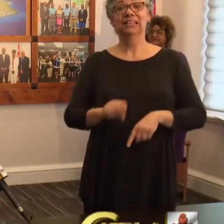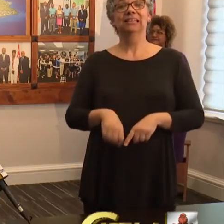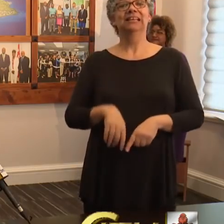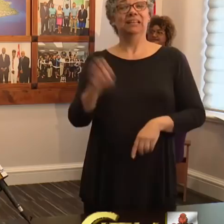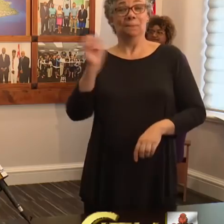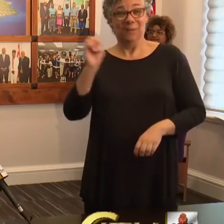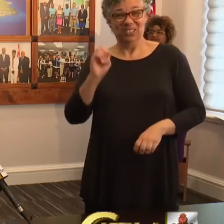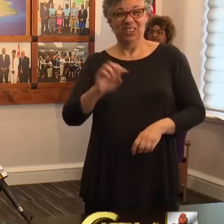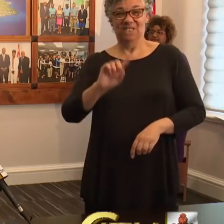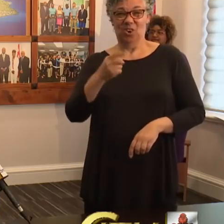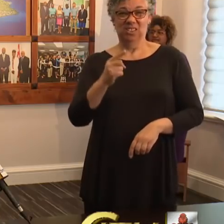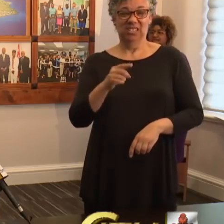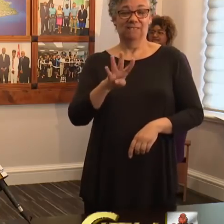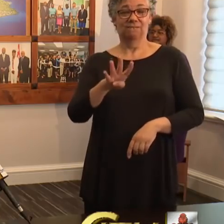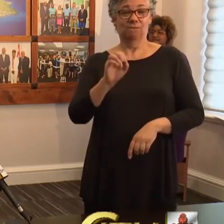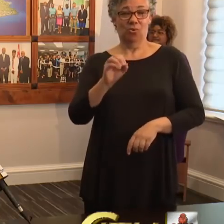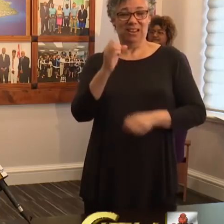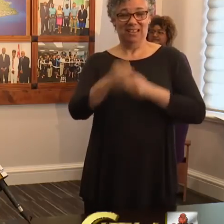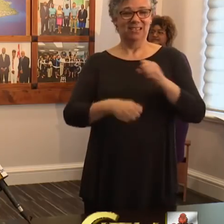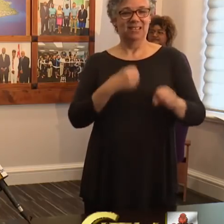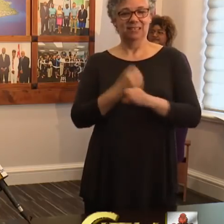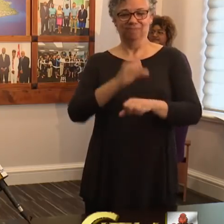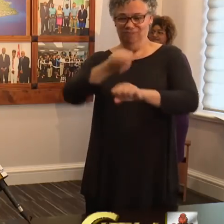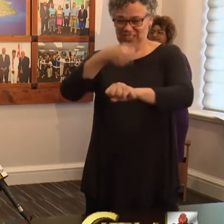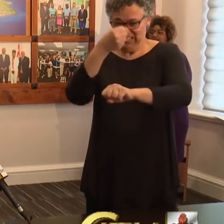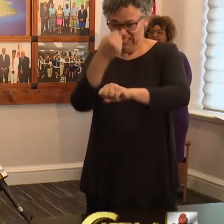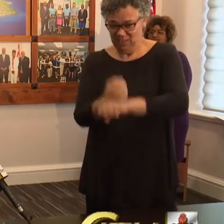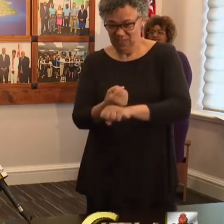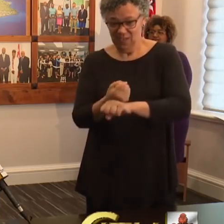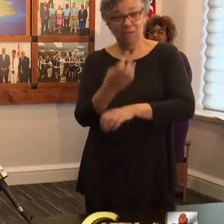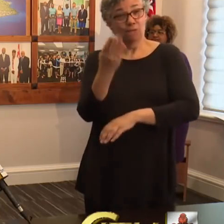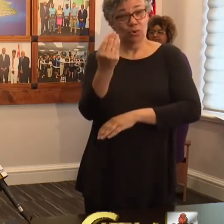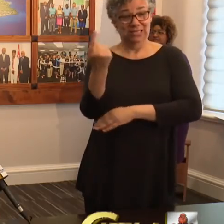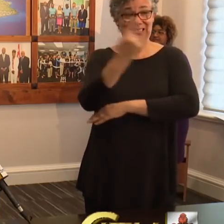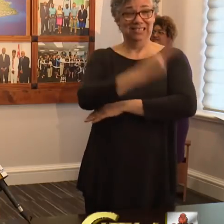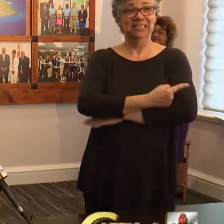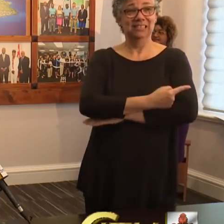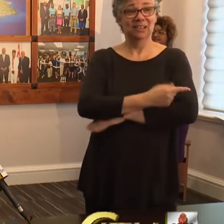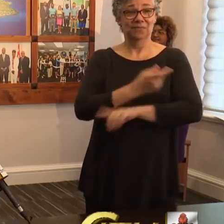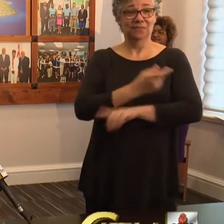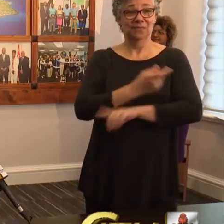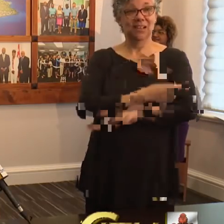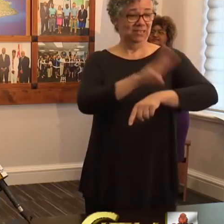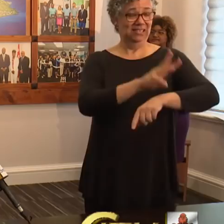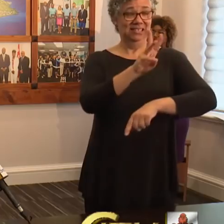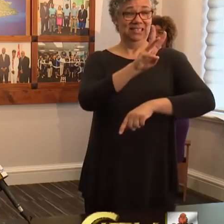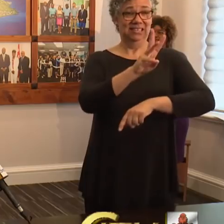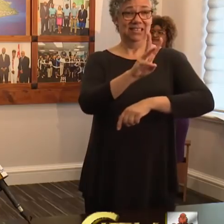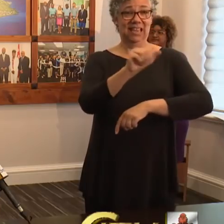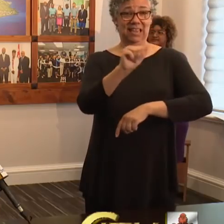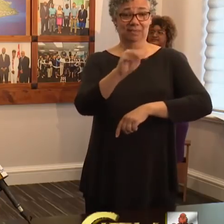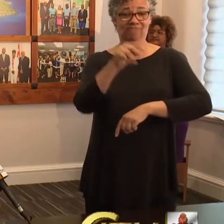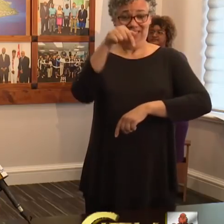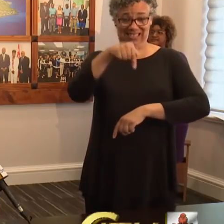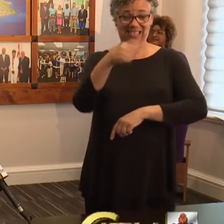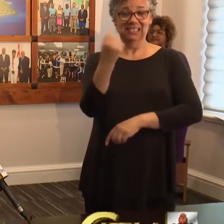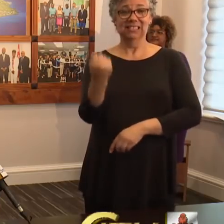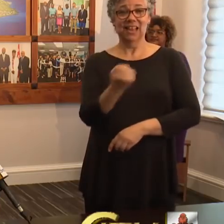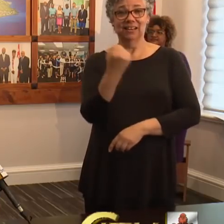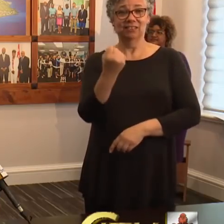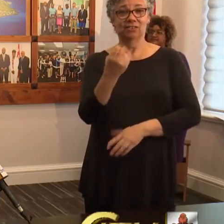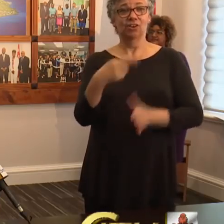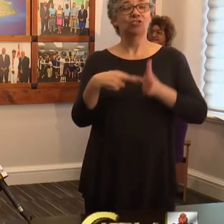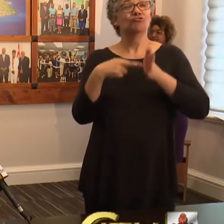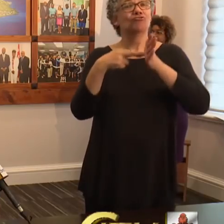years and the institution of a shelter-in-place order for 14 days from 6 a.m. this Saturday represents